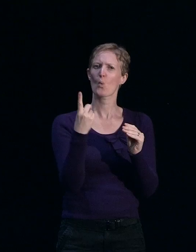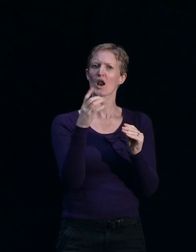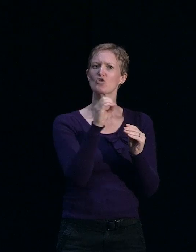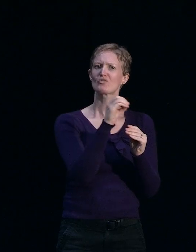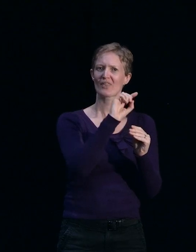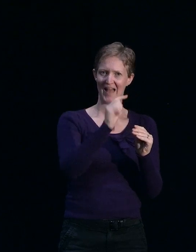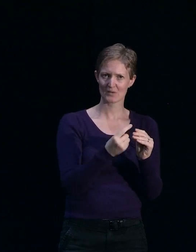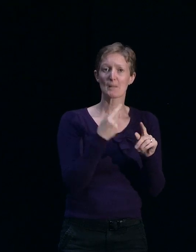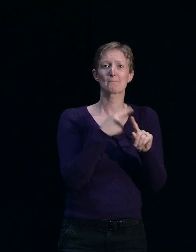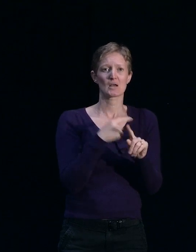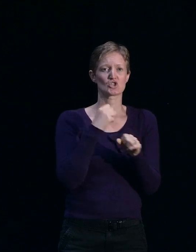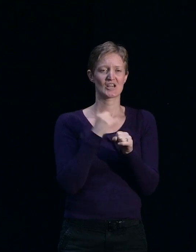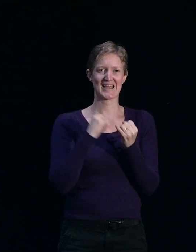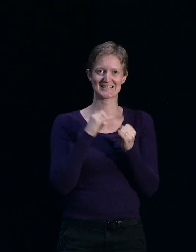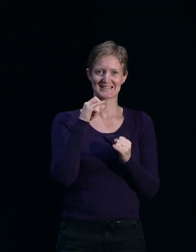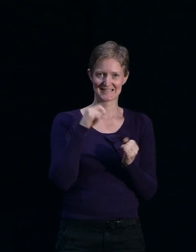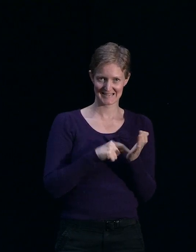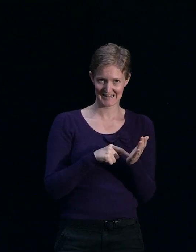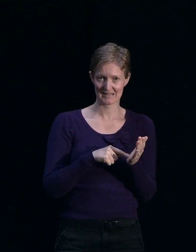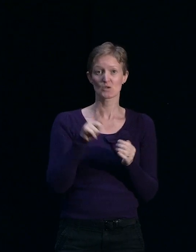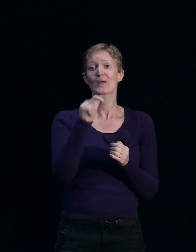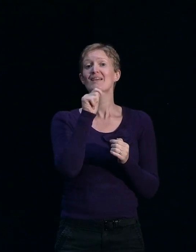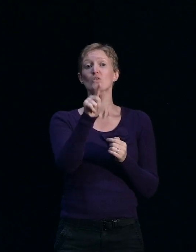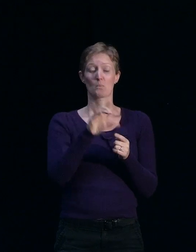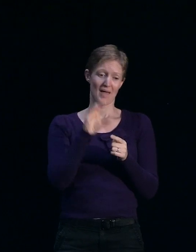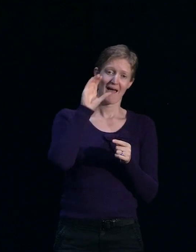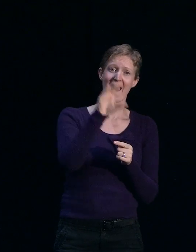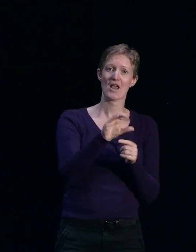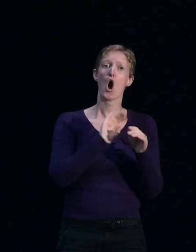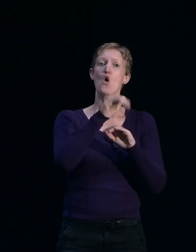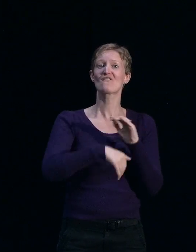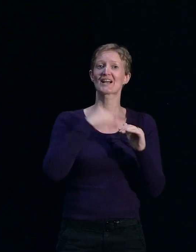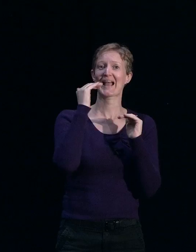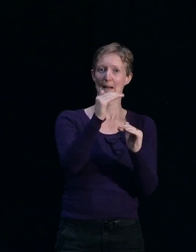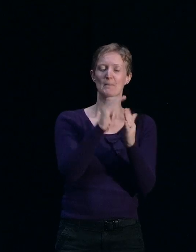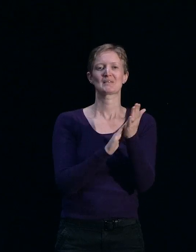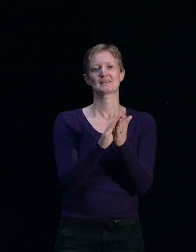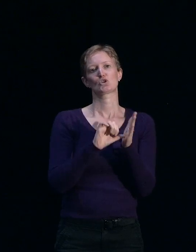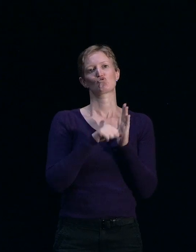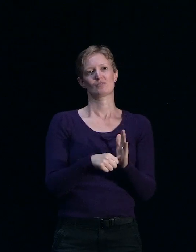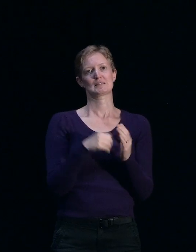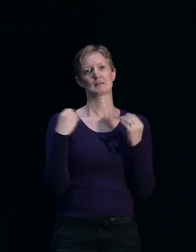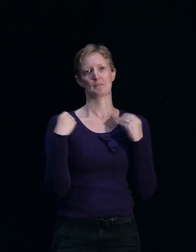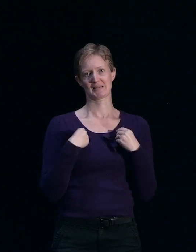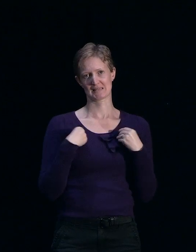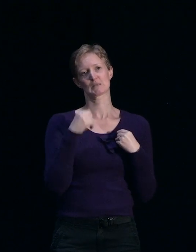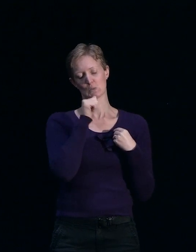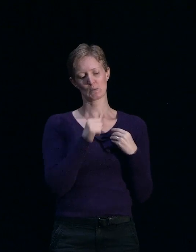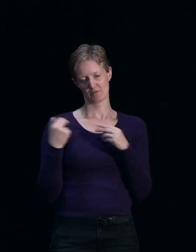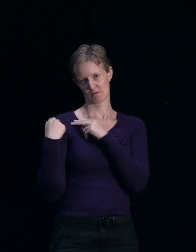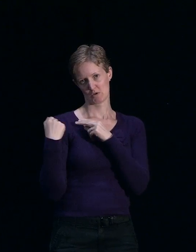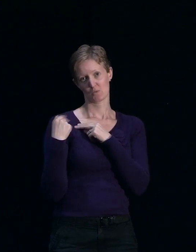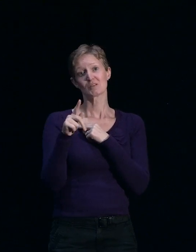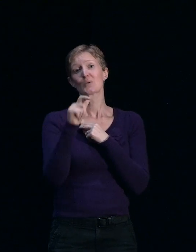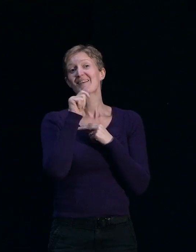GST. So if you've received an over cap payment, your insurer will be responsible. If you haven't received an over cap payment,